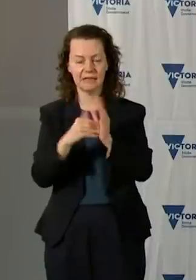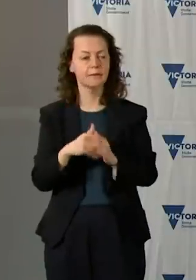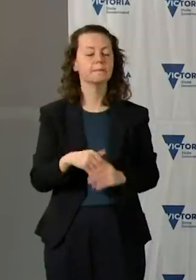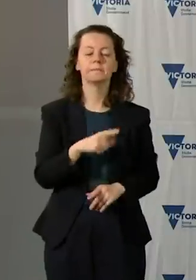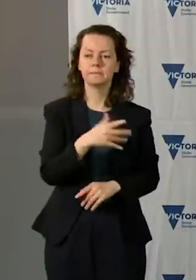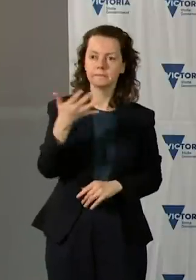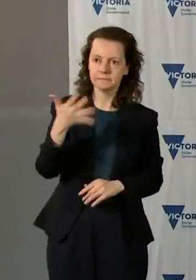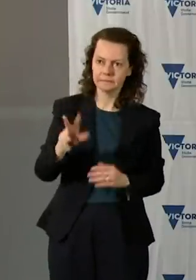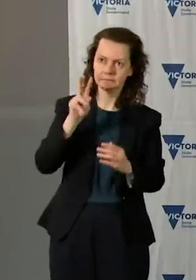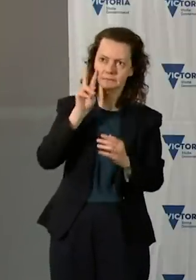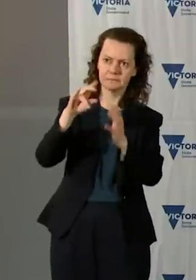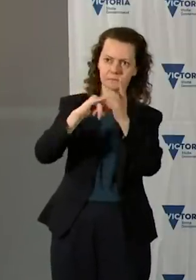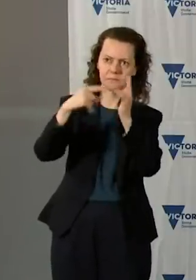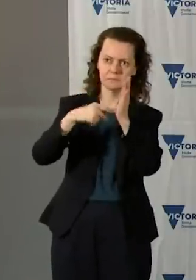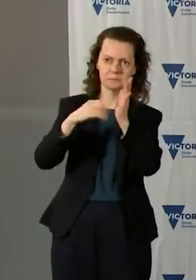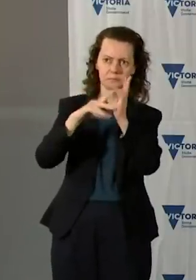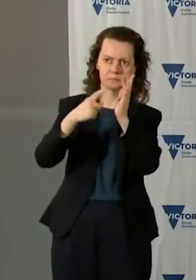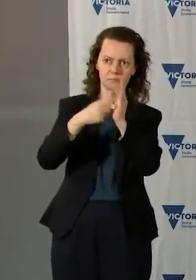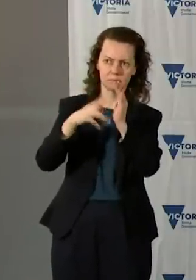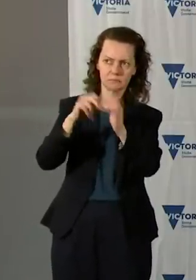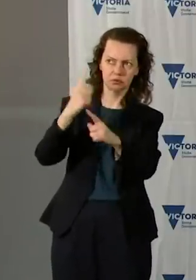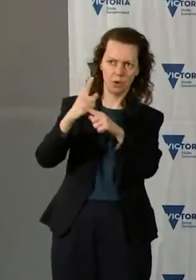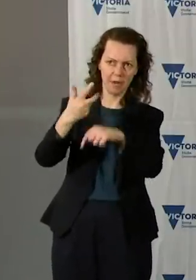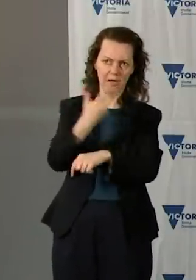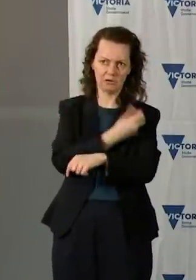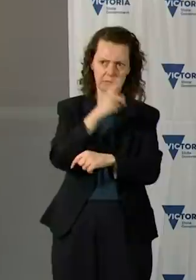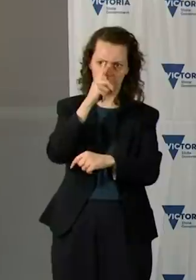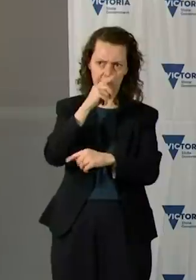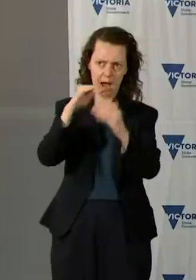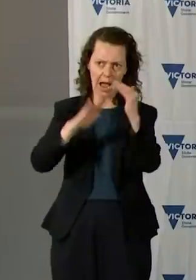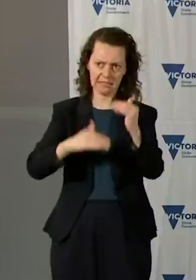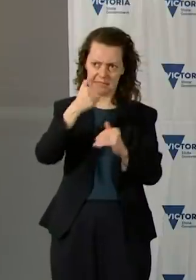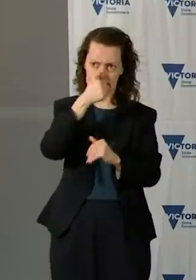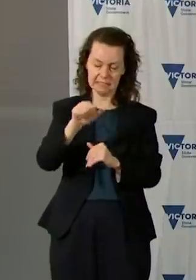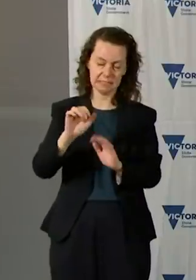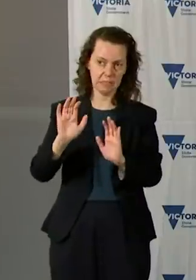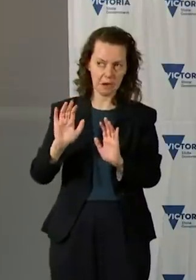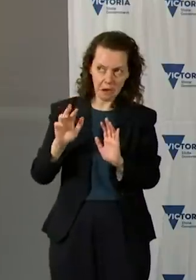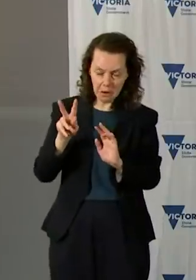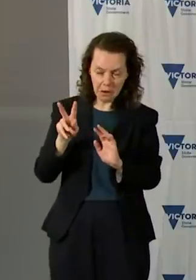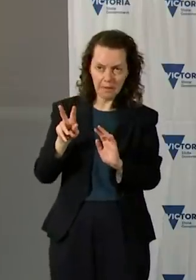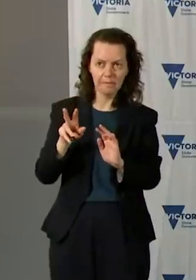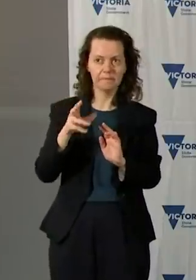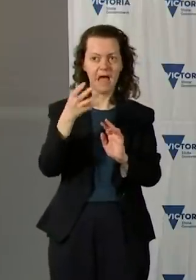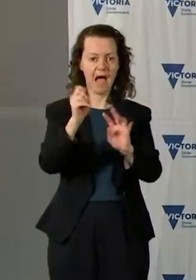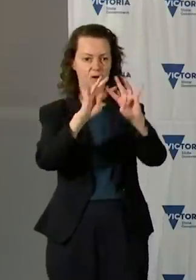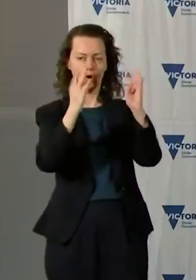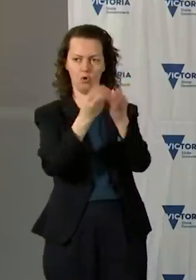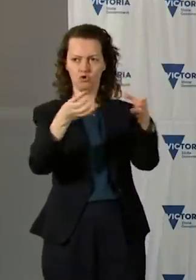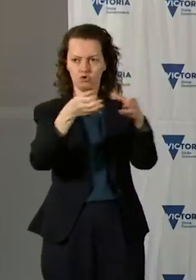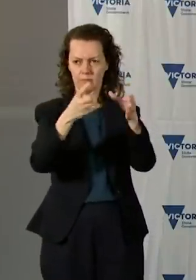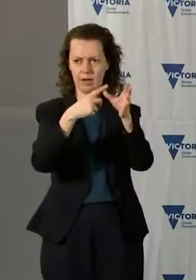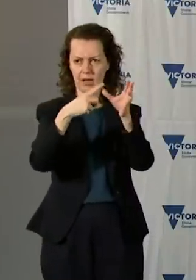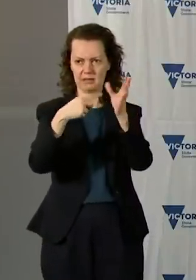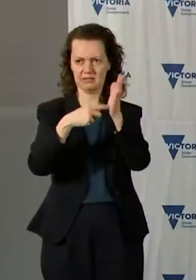comments. They did strike me as unusual. The Australian Technical Advisory Group on Immunisation is an advisory group, as